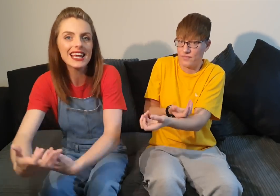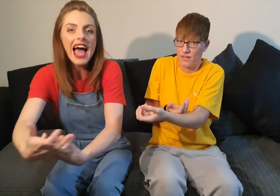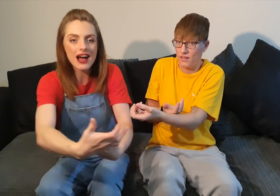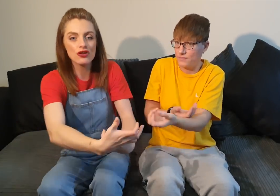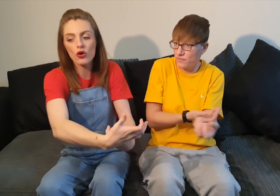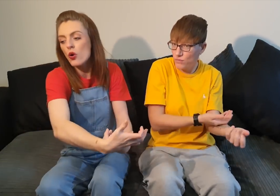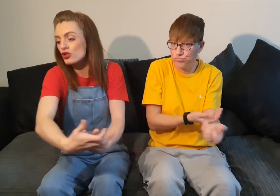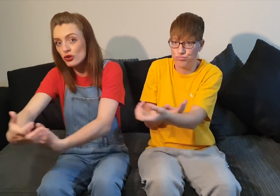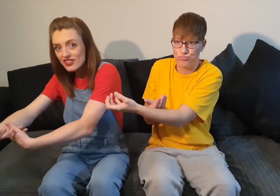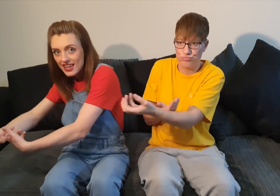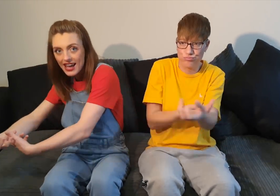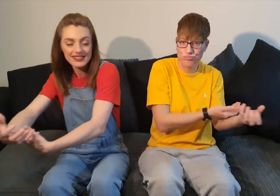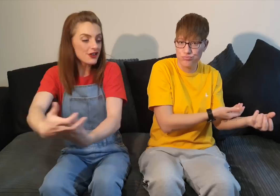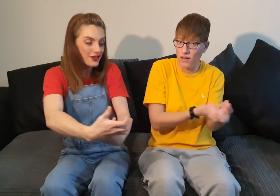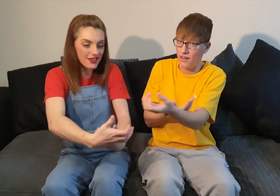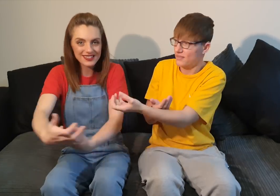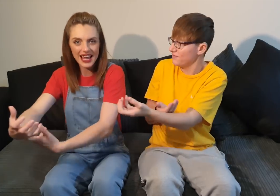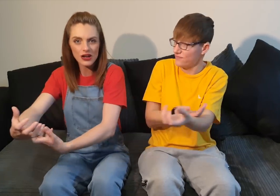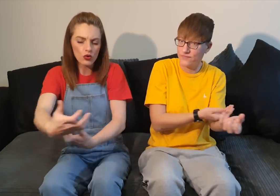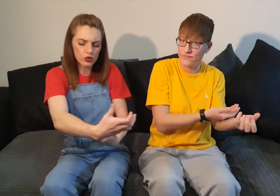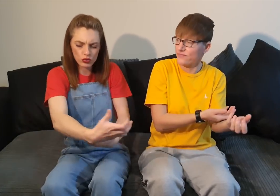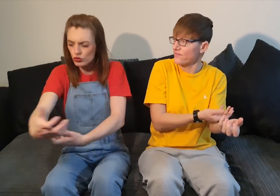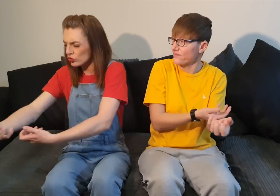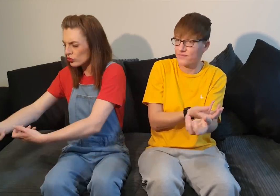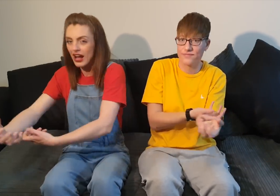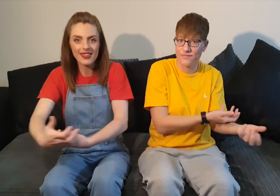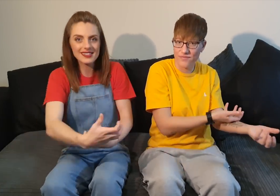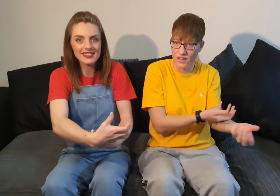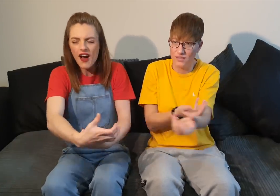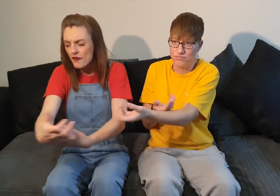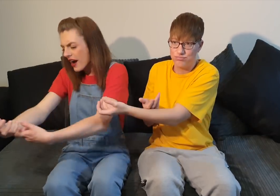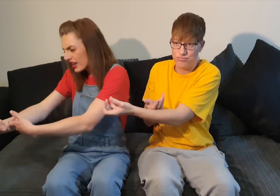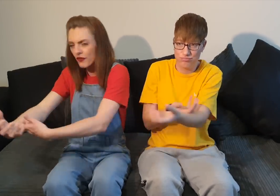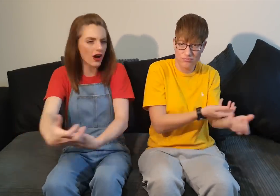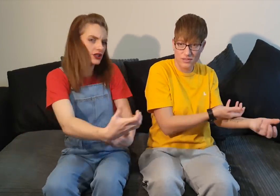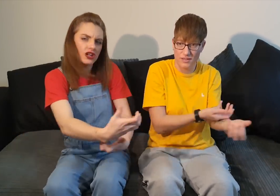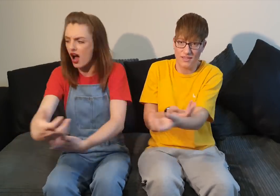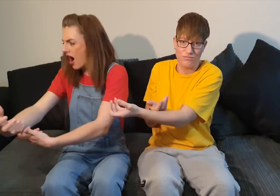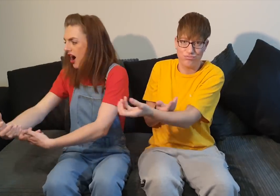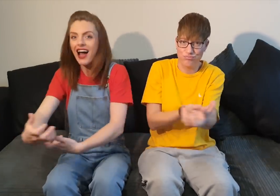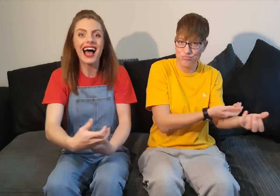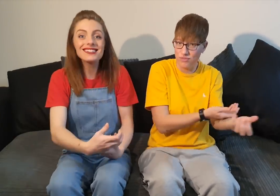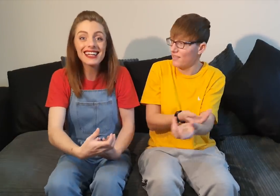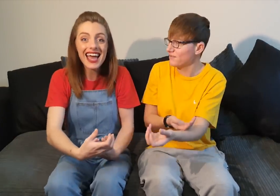and you're going to the side the other side this is firefighter and again